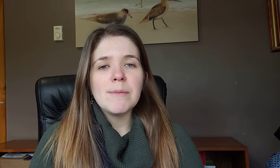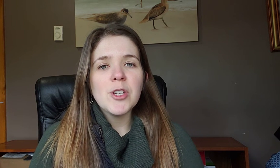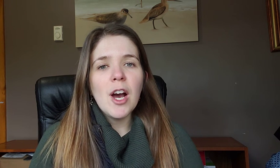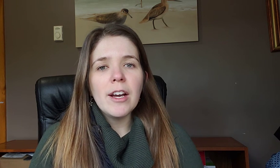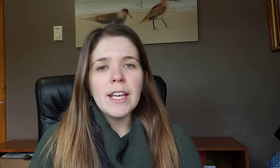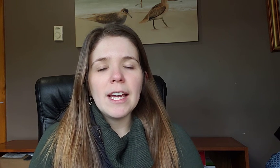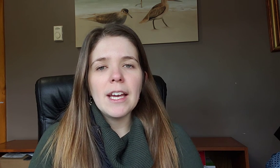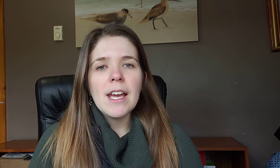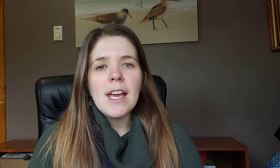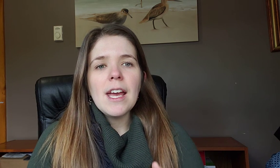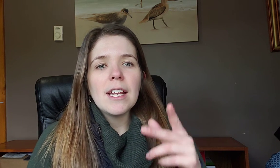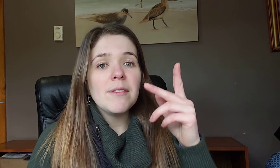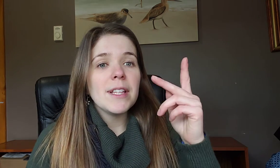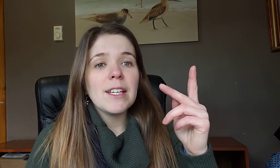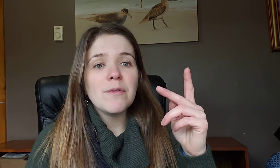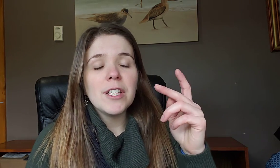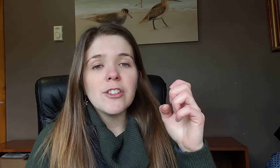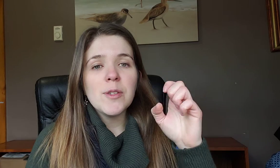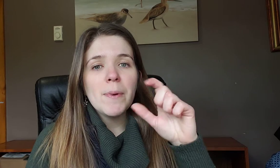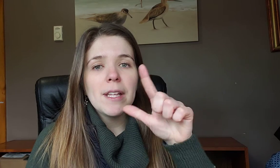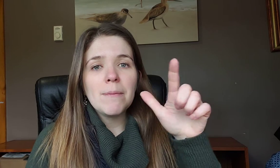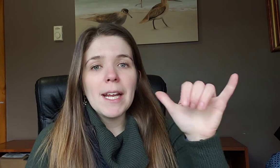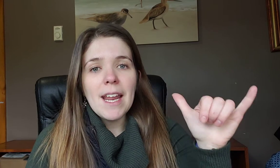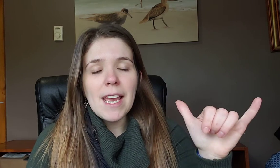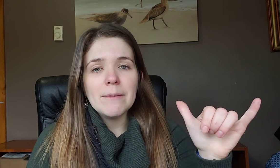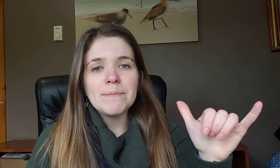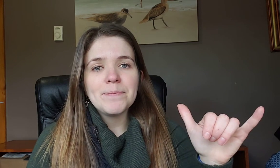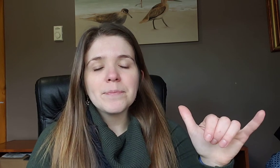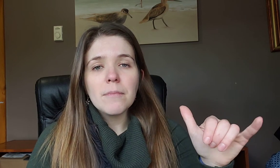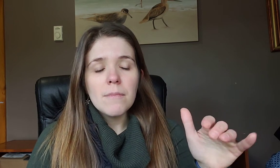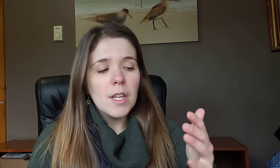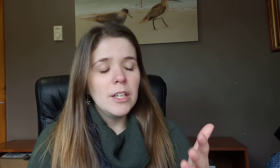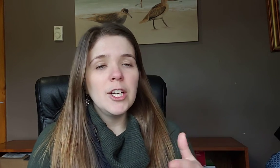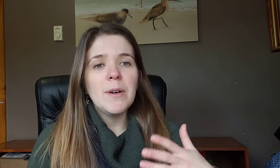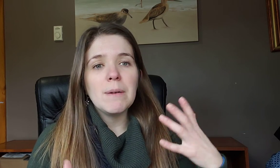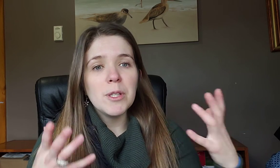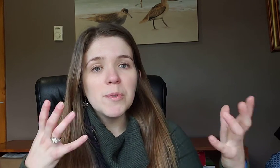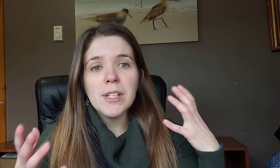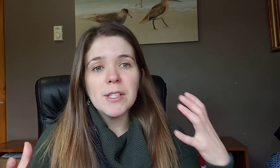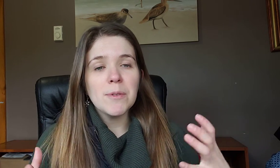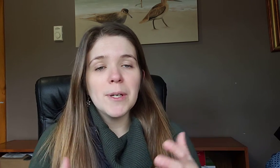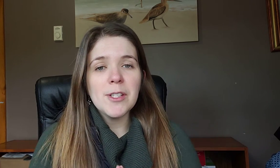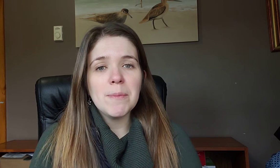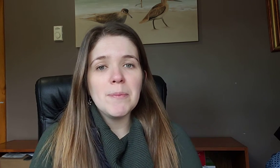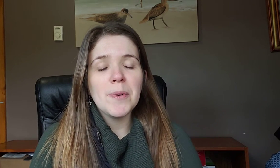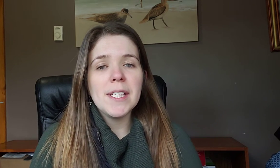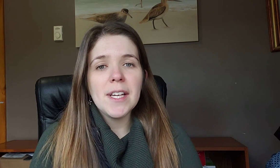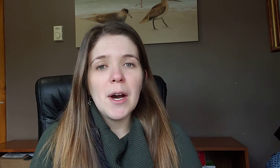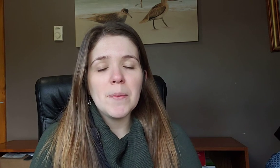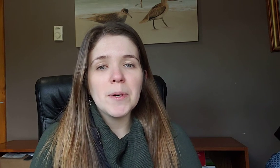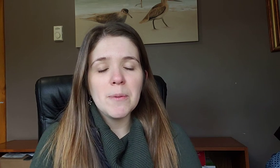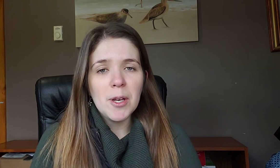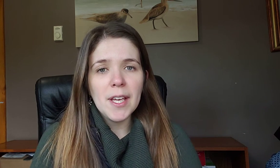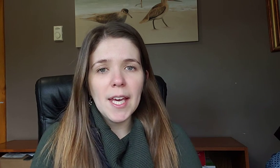I'm talking and even like finger spelling my name you know I'm using different parts of my brain to help communicate